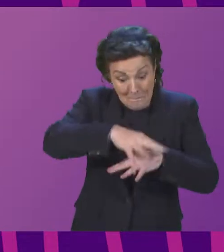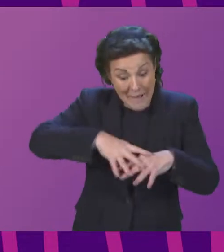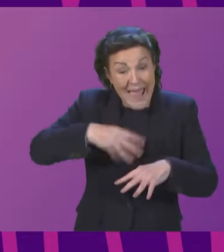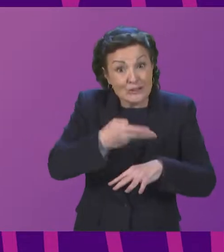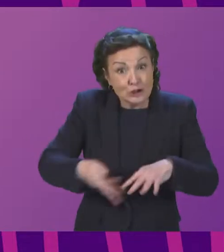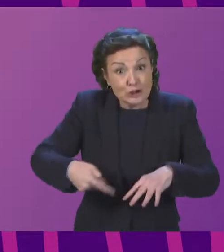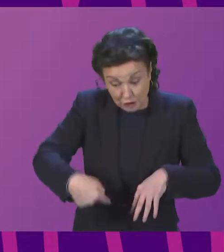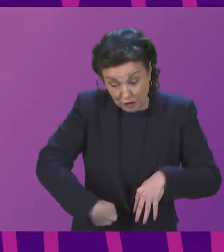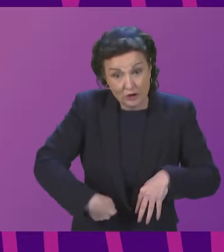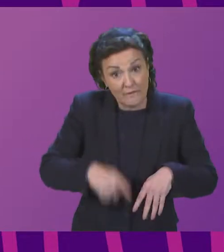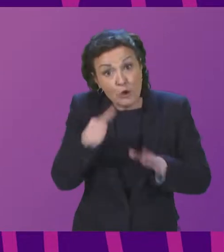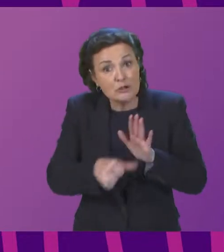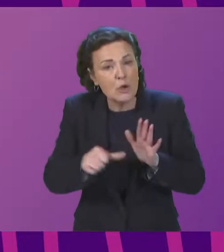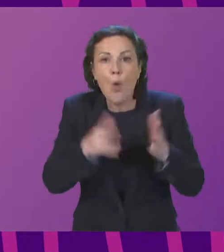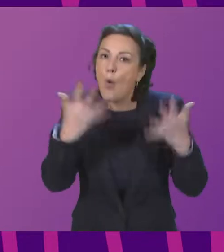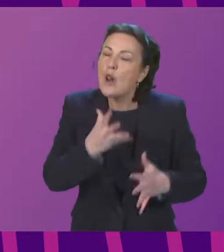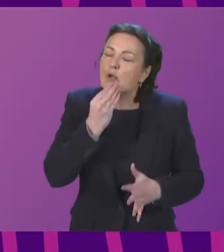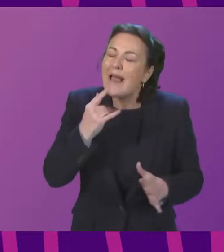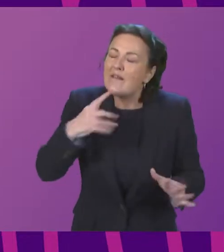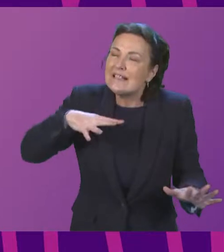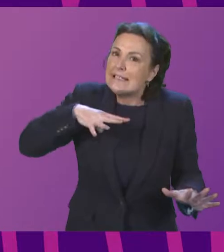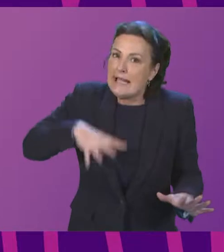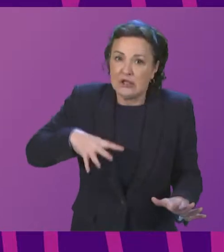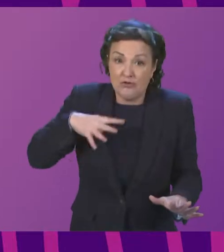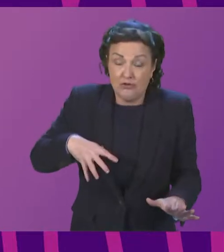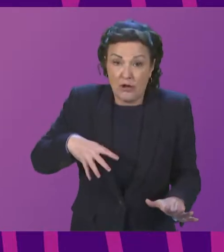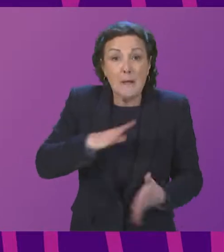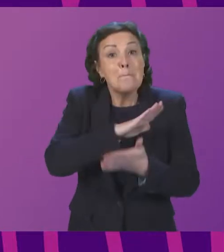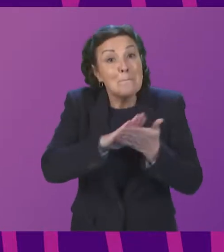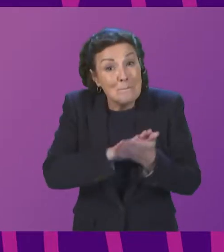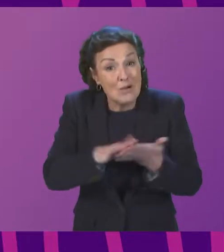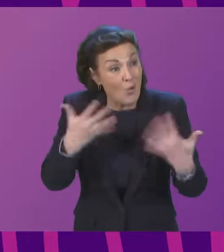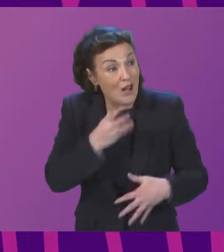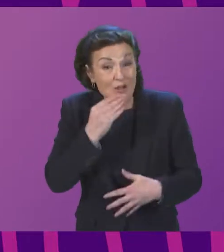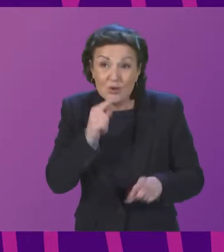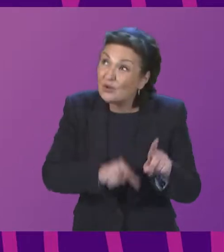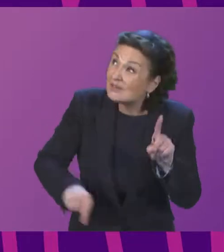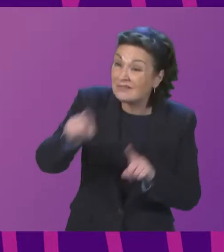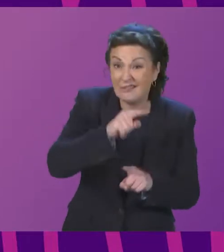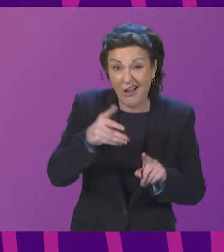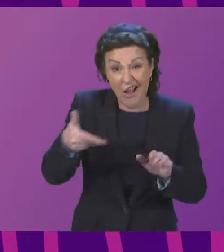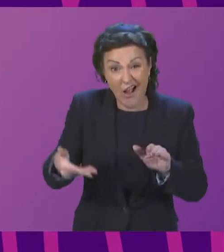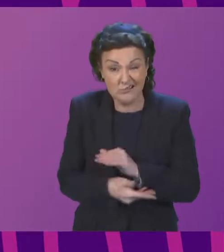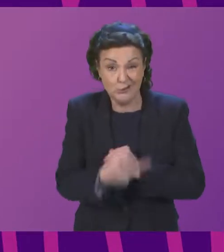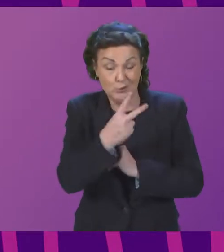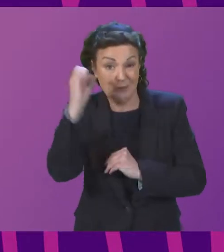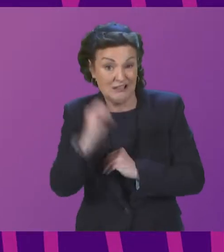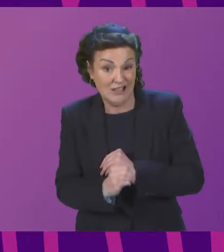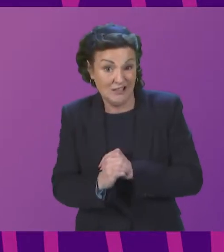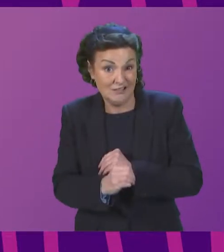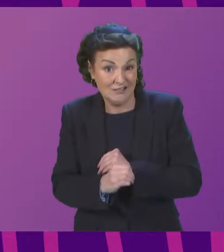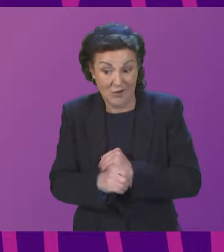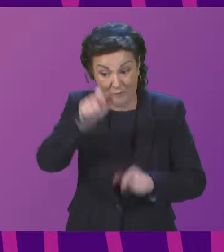absolutely necessary, and that has led to it being used in less than 2% of cases. The hospital